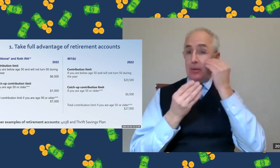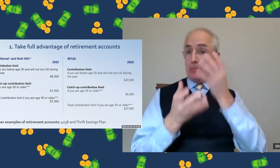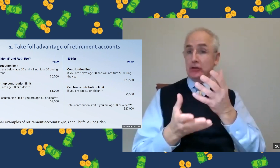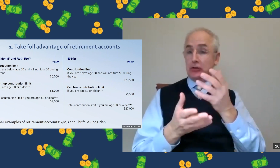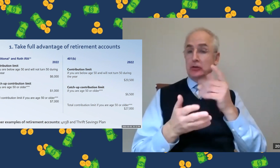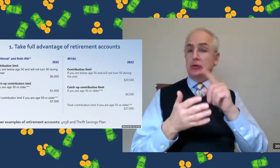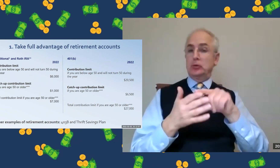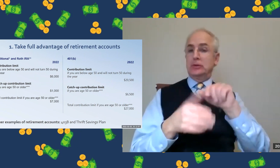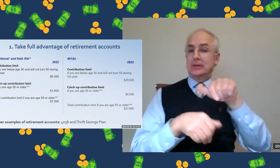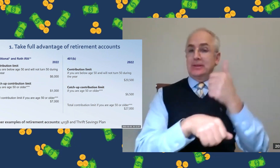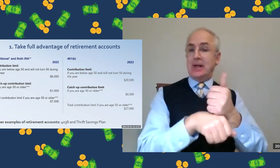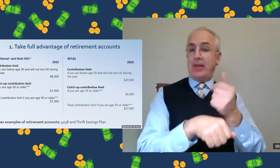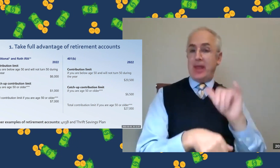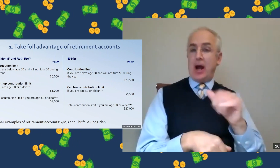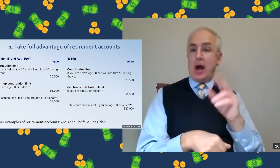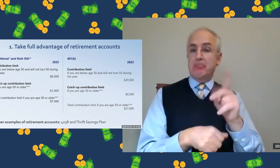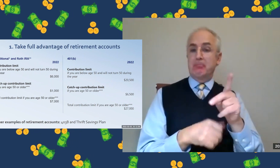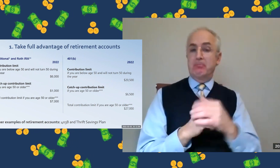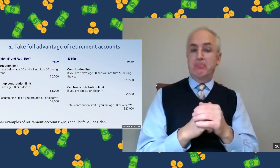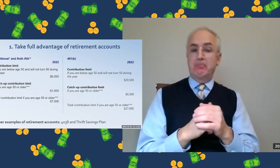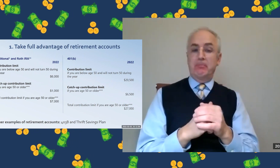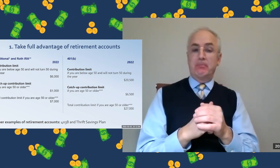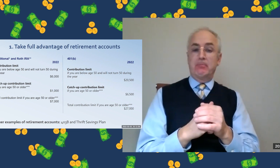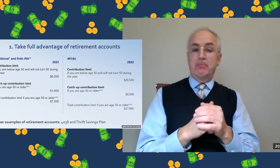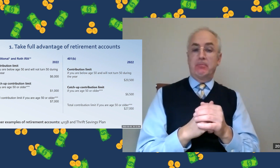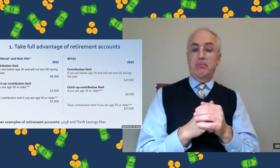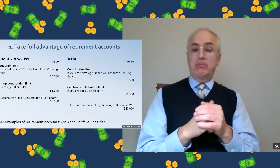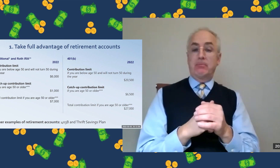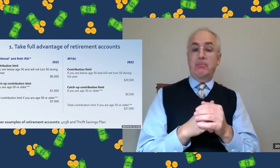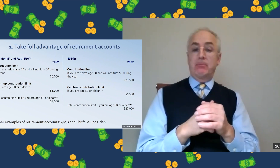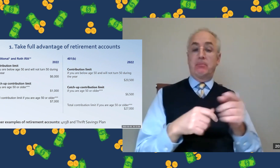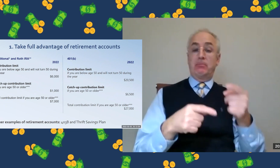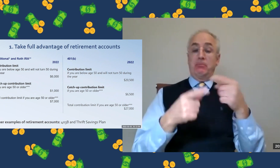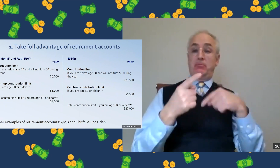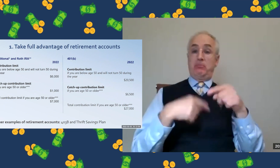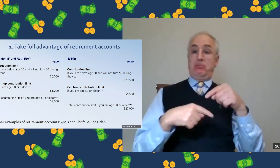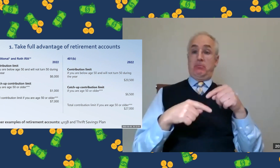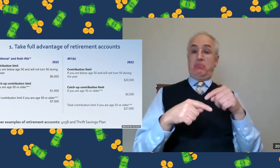to save for those retirement purposes. They can assist you in setting that up.